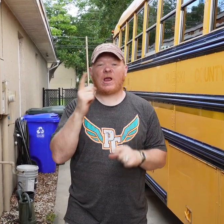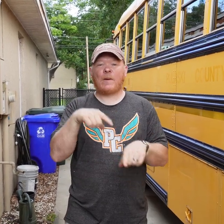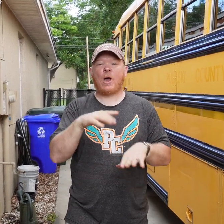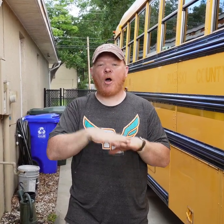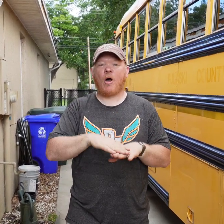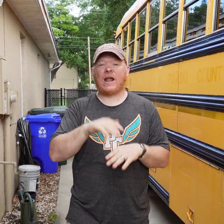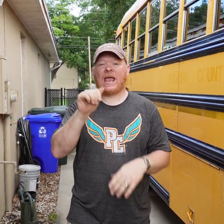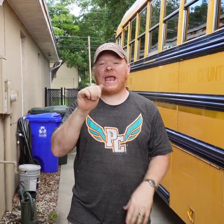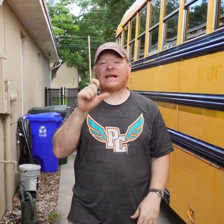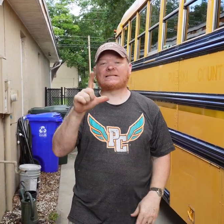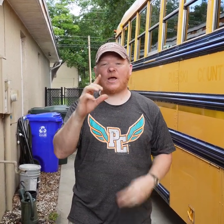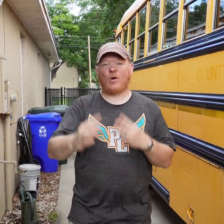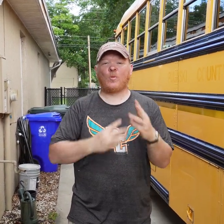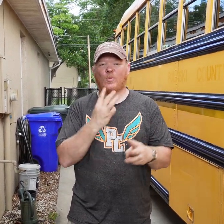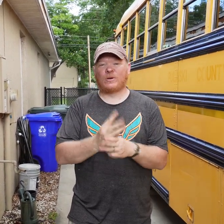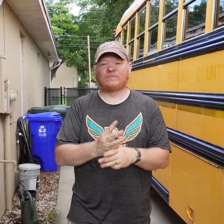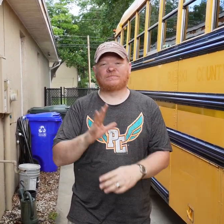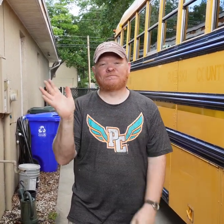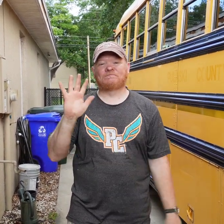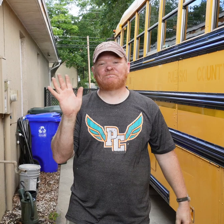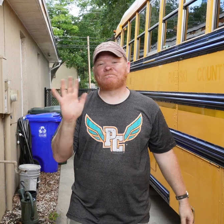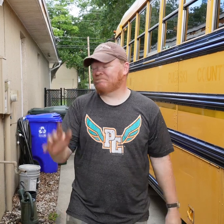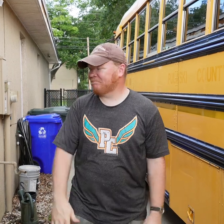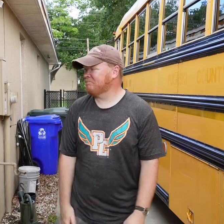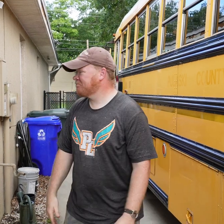for coming on ASL World Bye